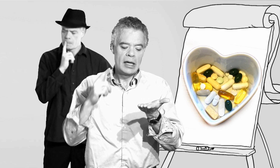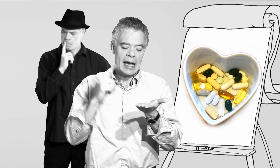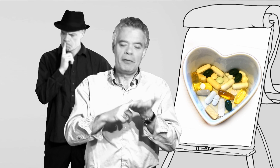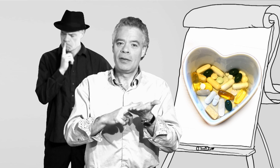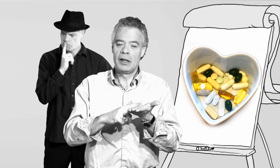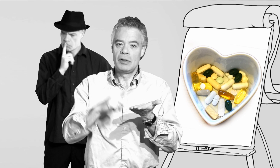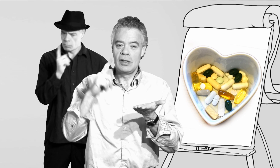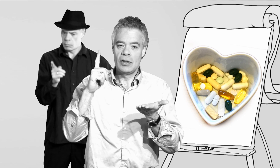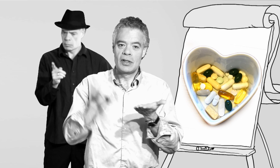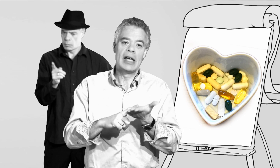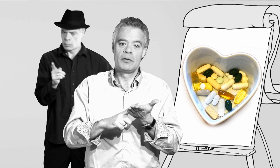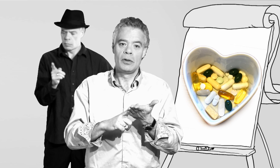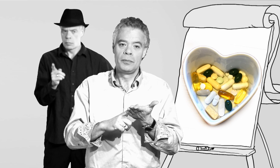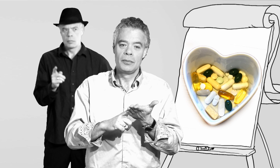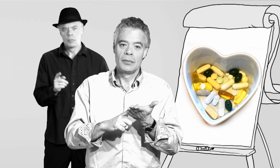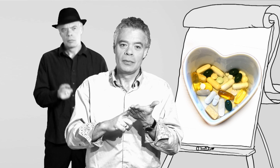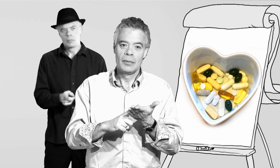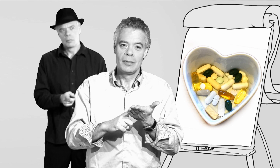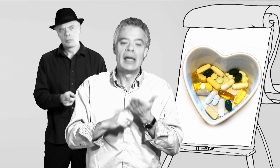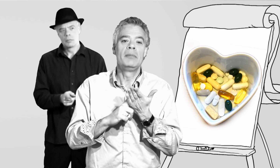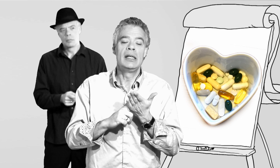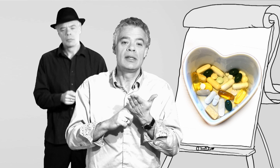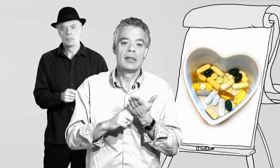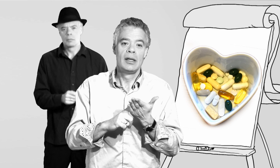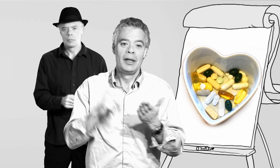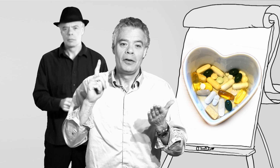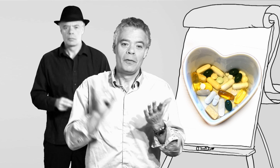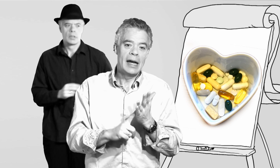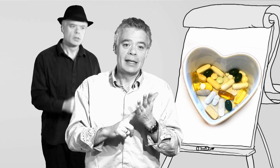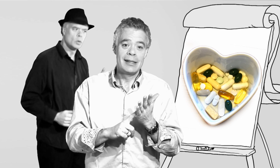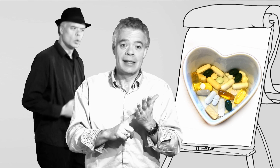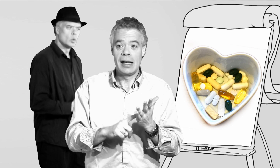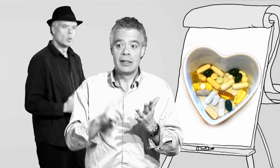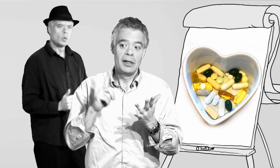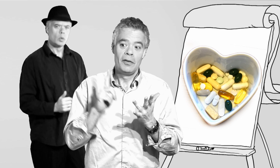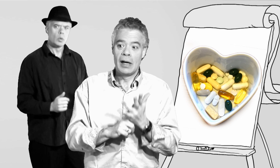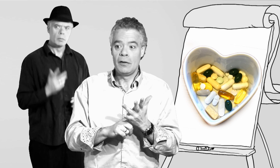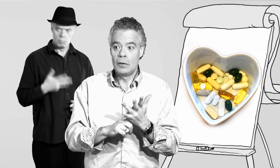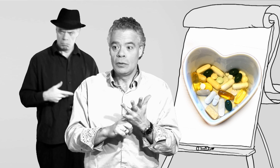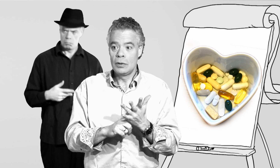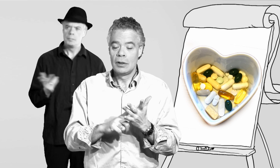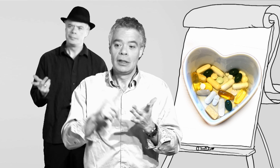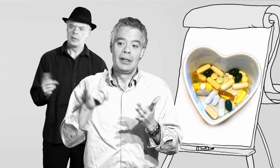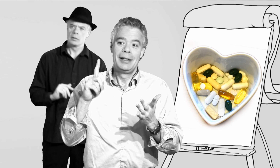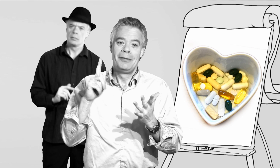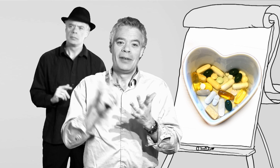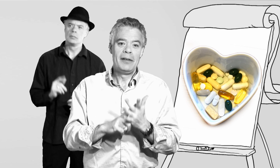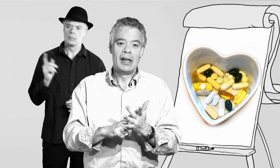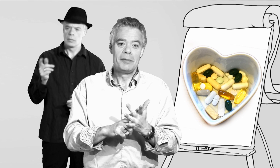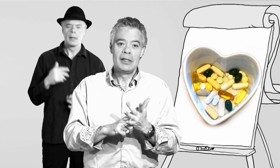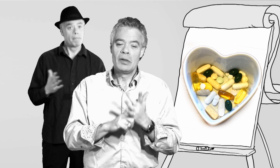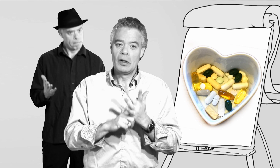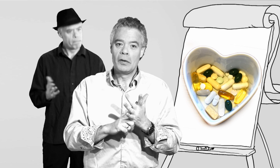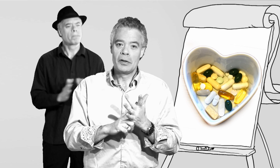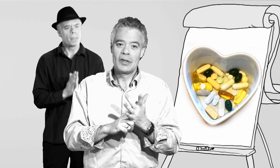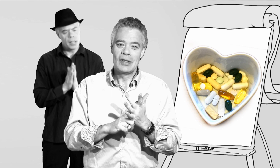do everything which is successful. That means right exercise, right food, right